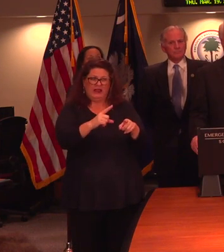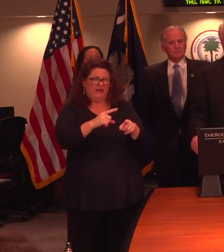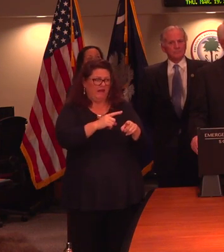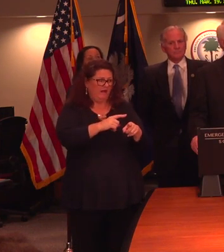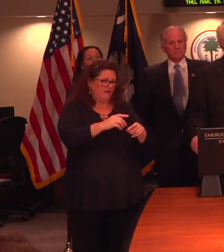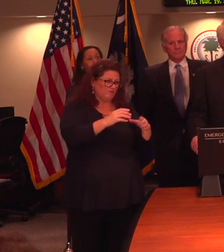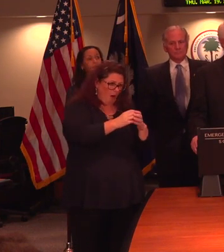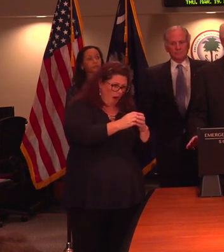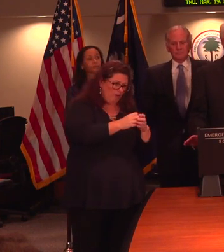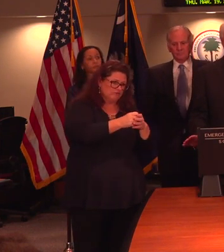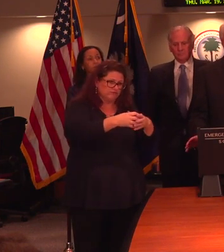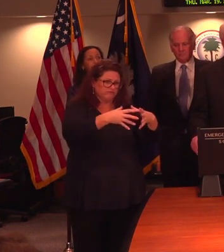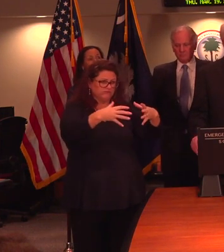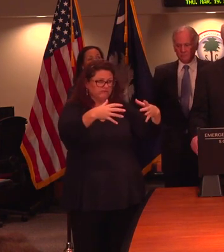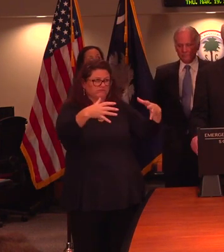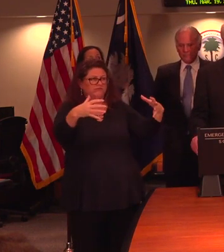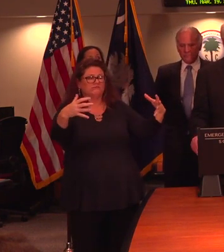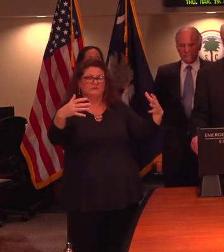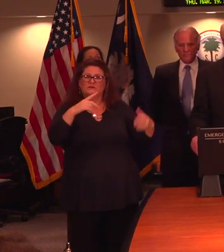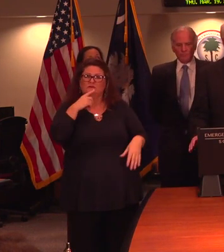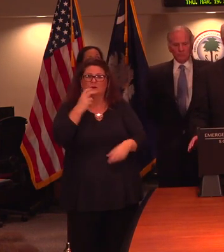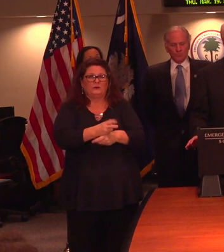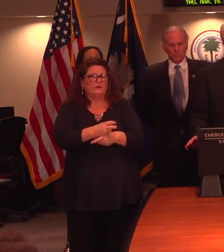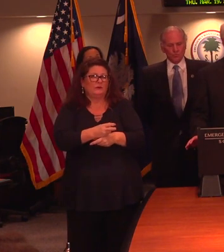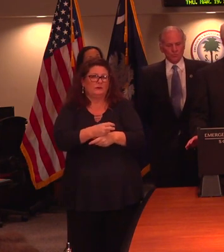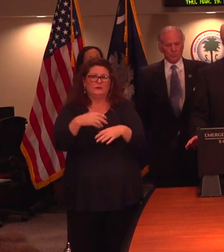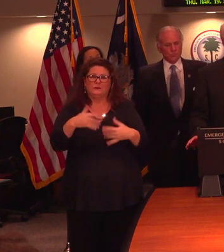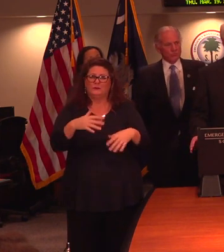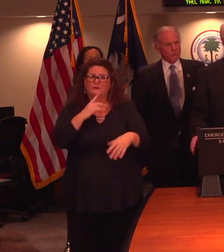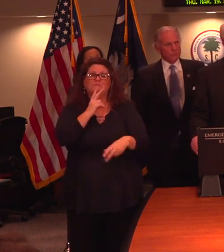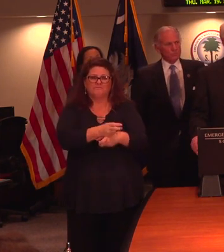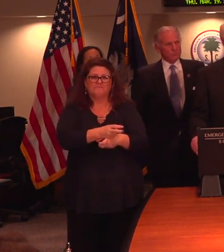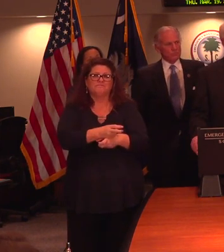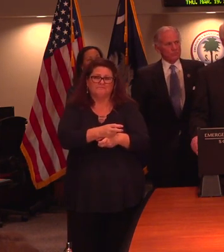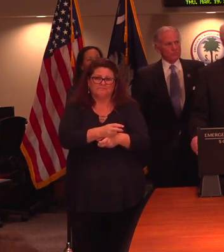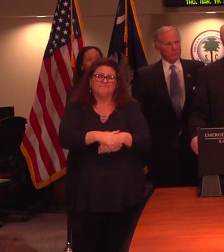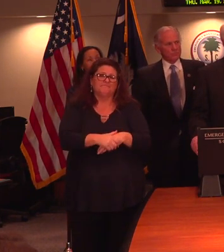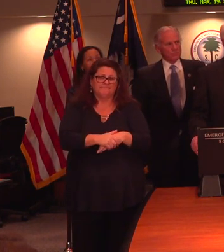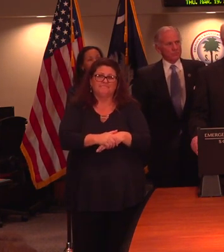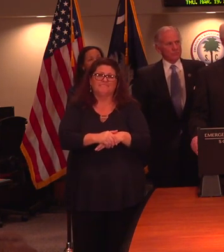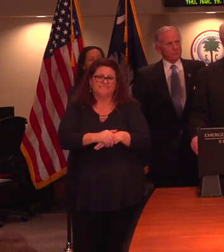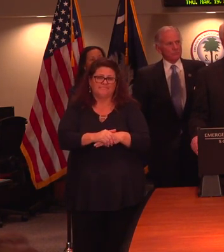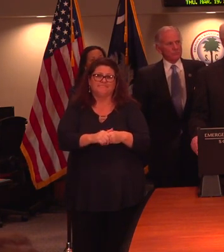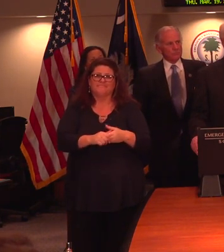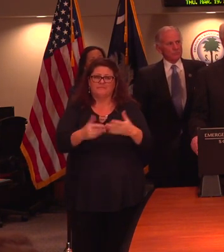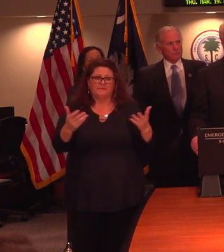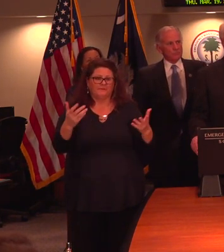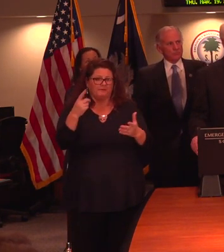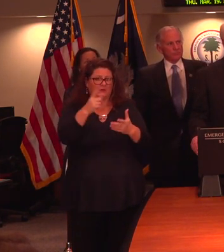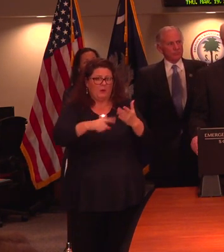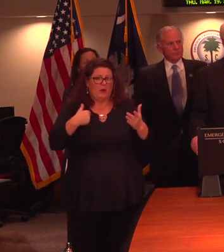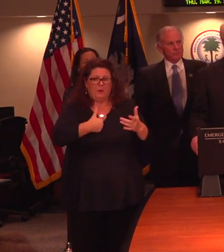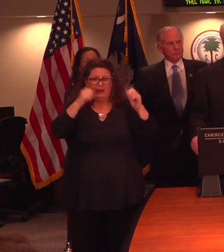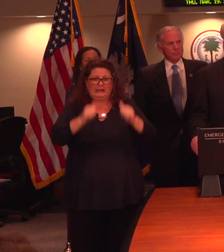and it's a challenge. We can do as many tests